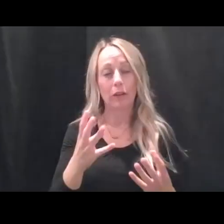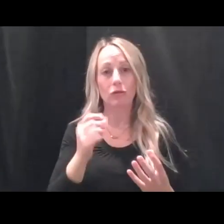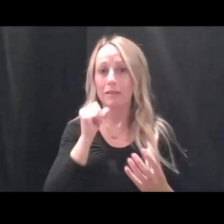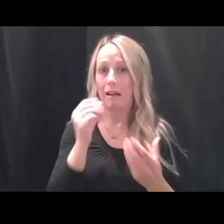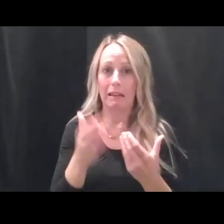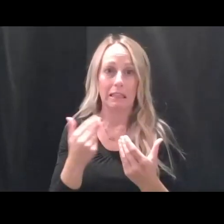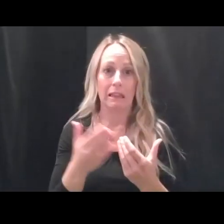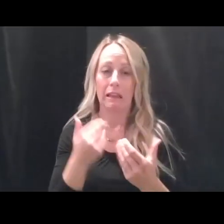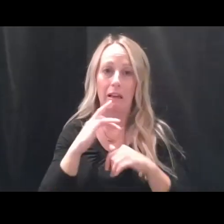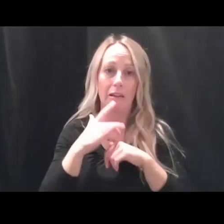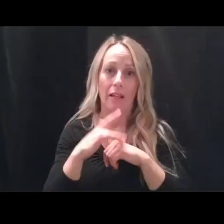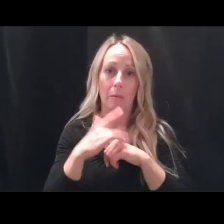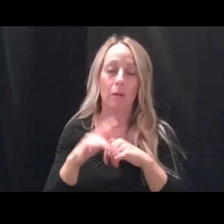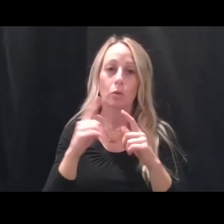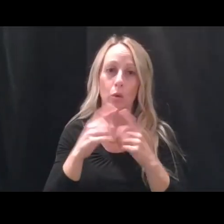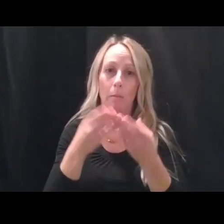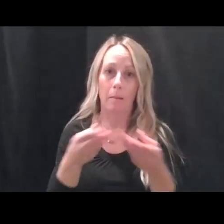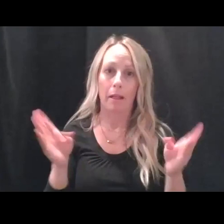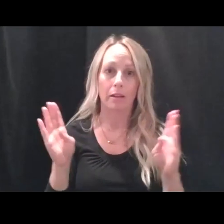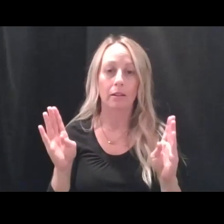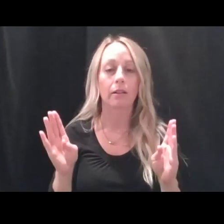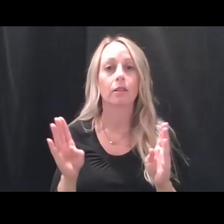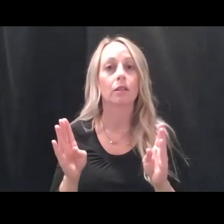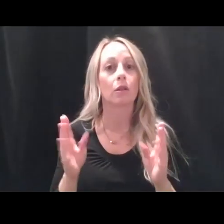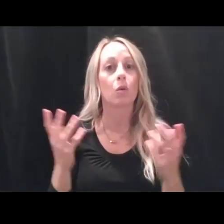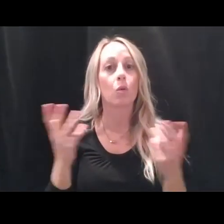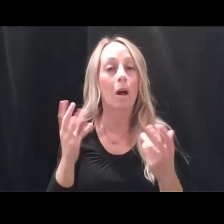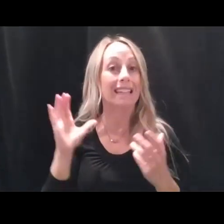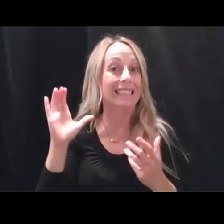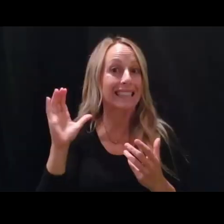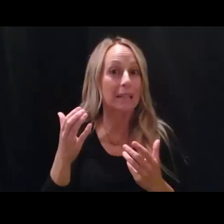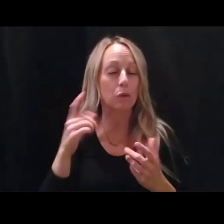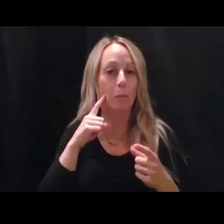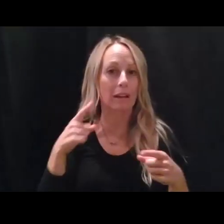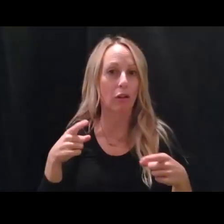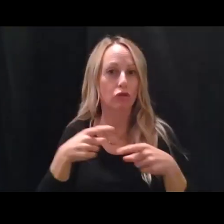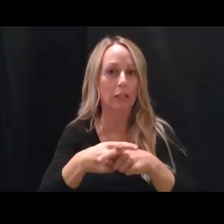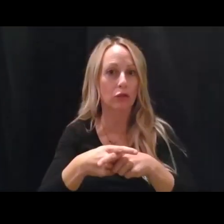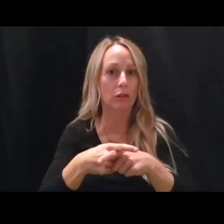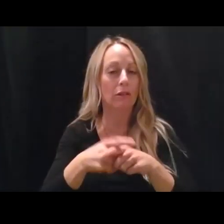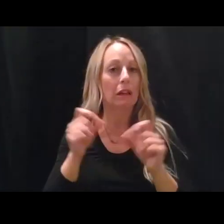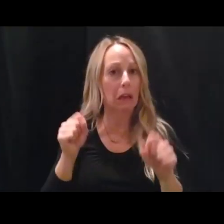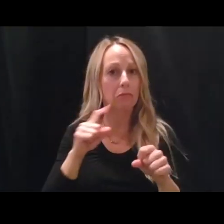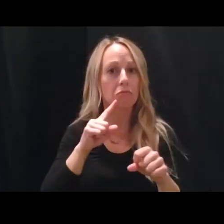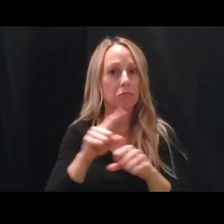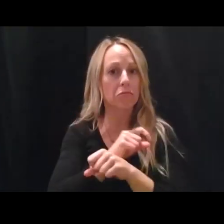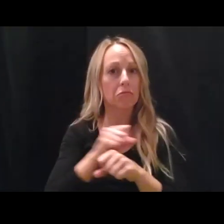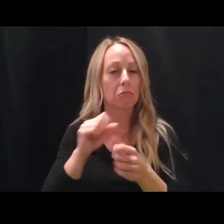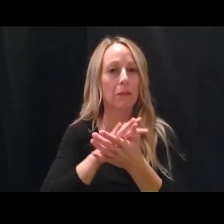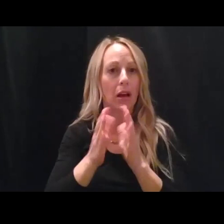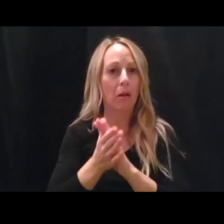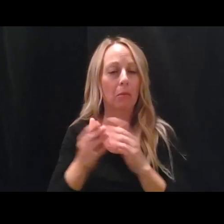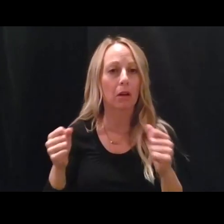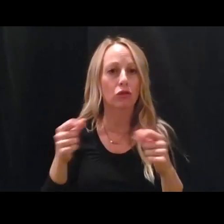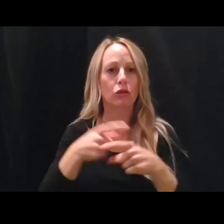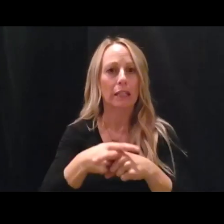available to the public. So what appears to be contradictory can actually be contradictory, but